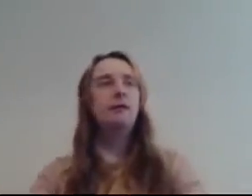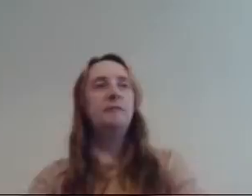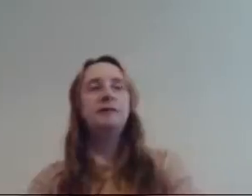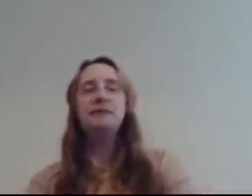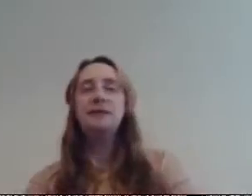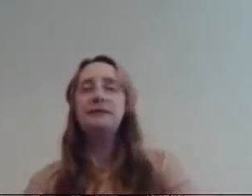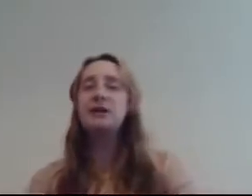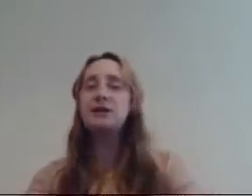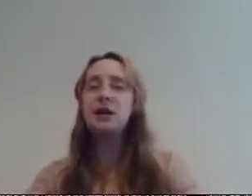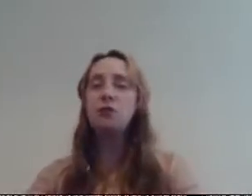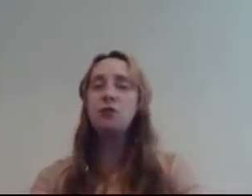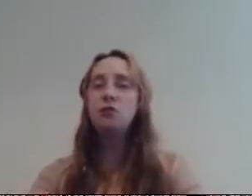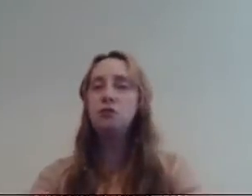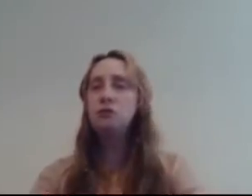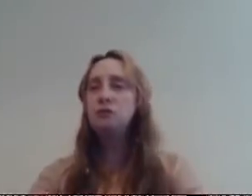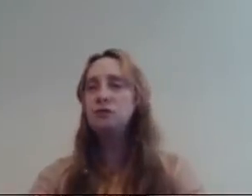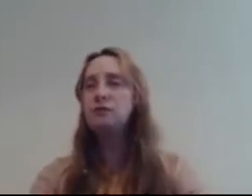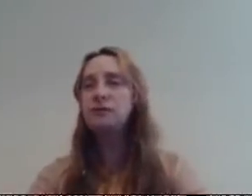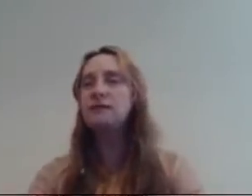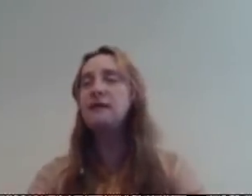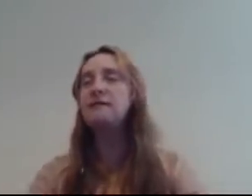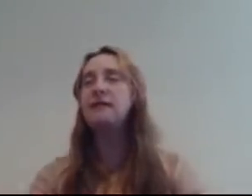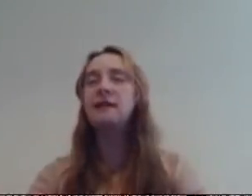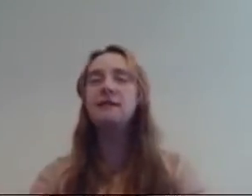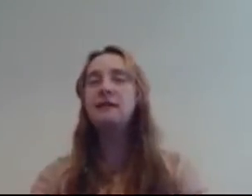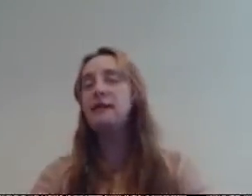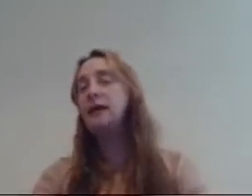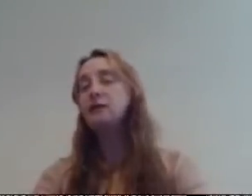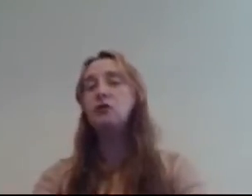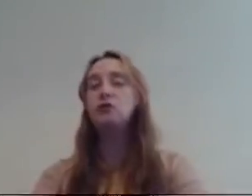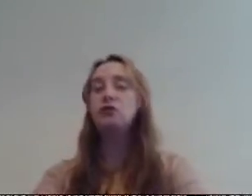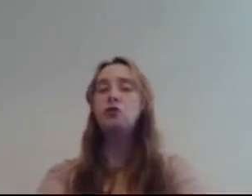i'm guessing guessing it's like dark shadow as soon as that hits dark that goes out of control